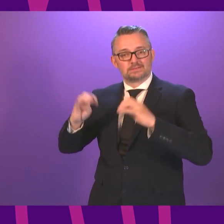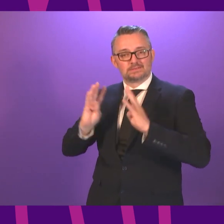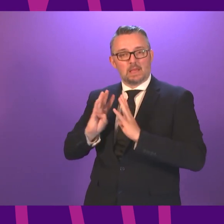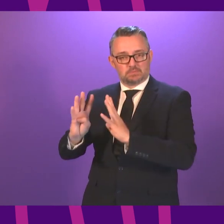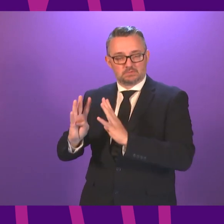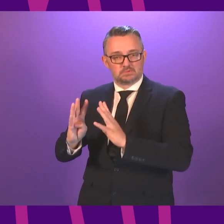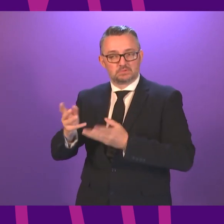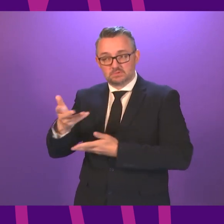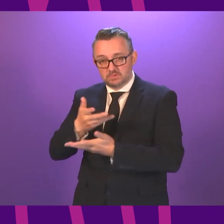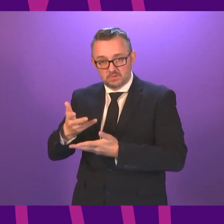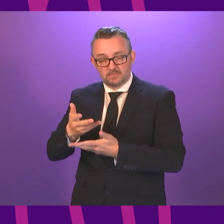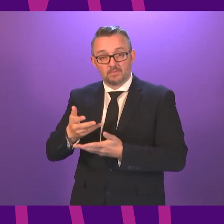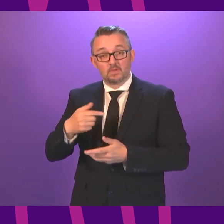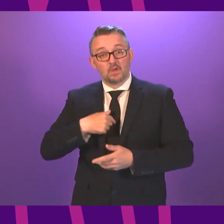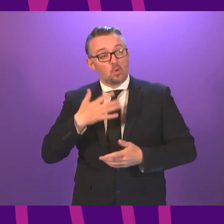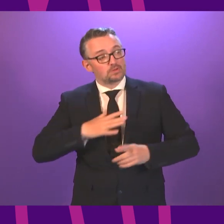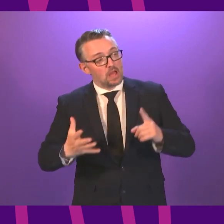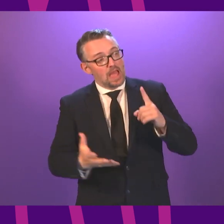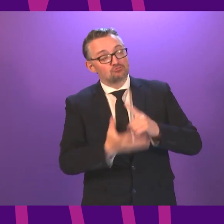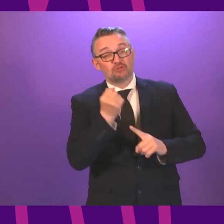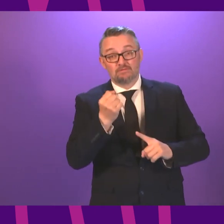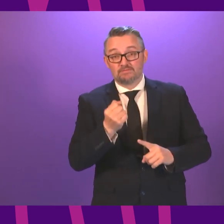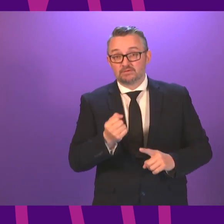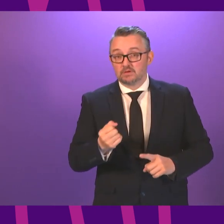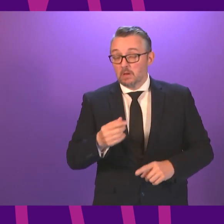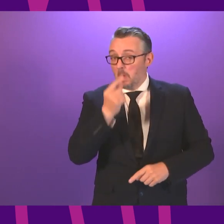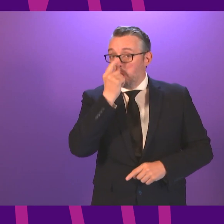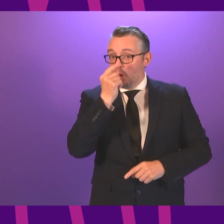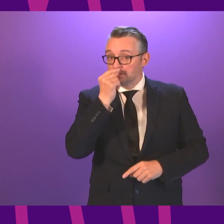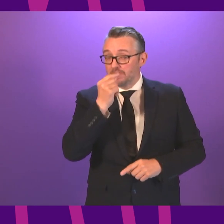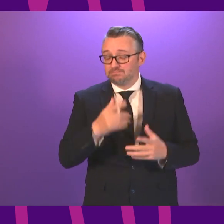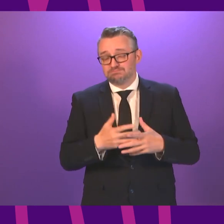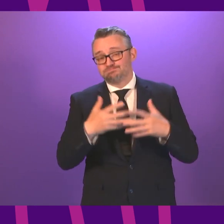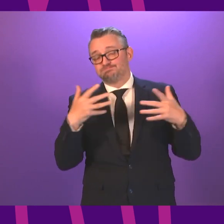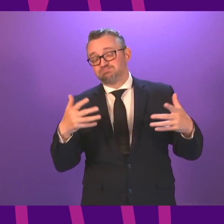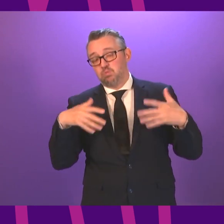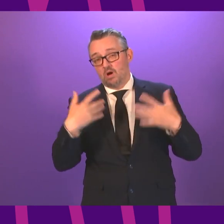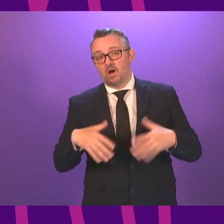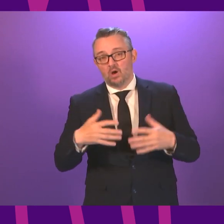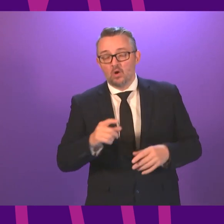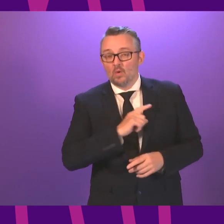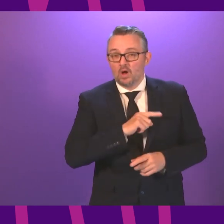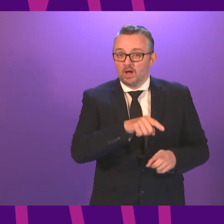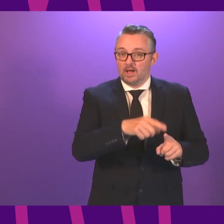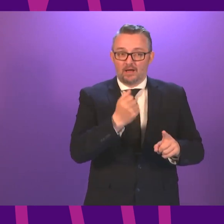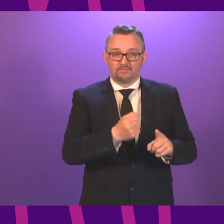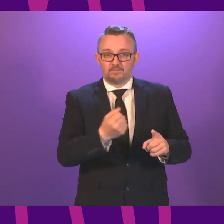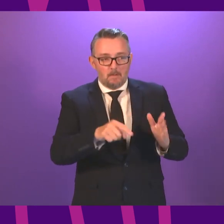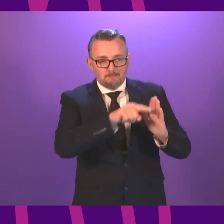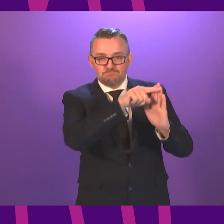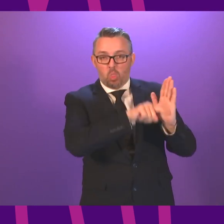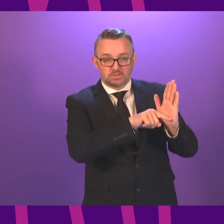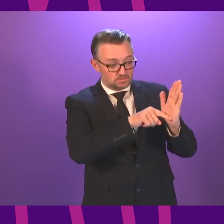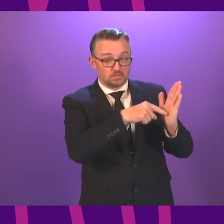parties. But what we hope to achieve is potentially groundbreaking. In the coming weeks, will seek to agree specific policy areas in which we would